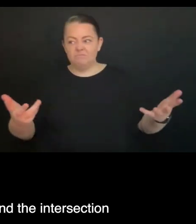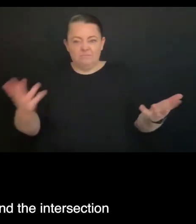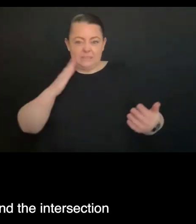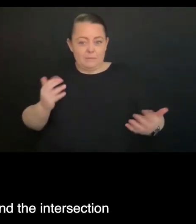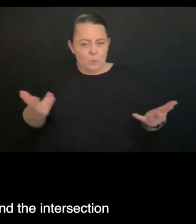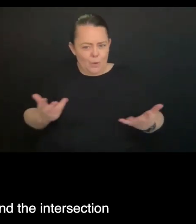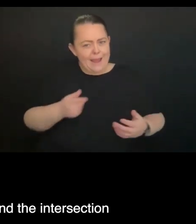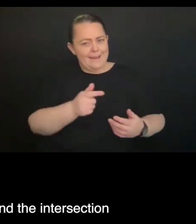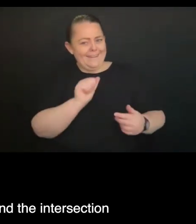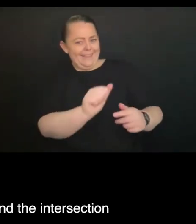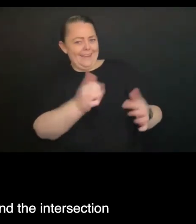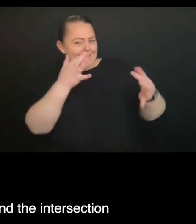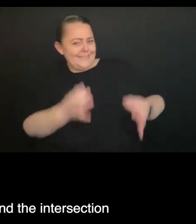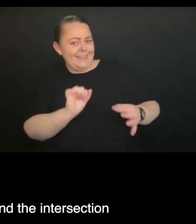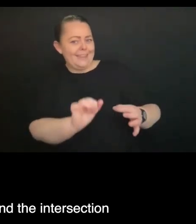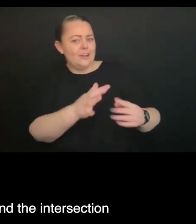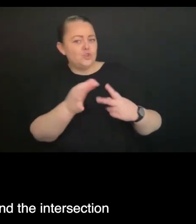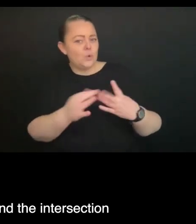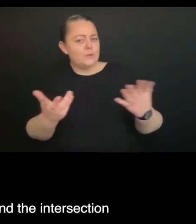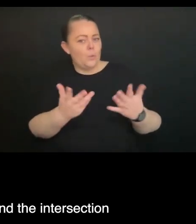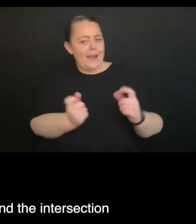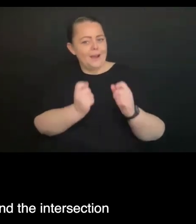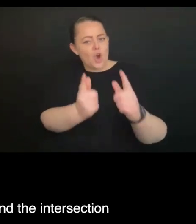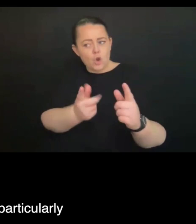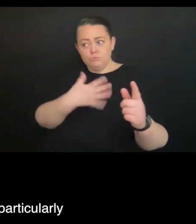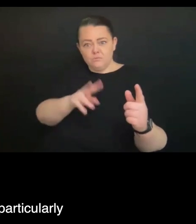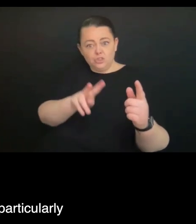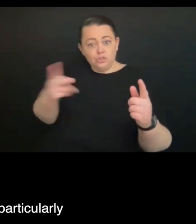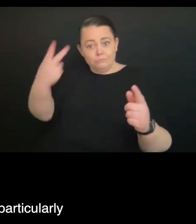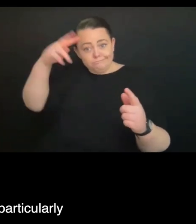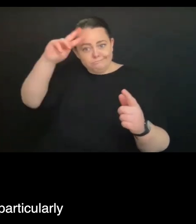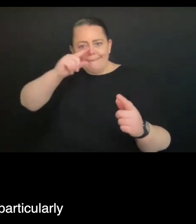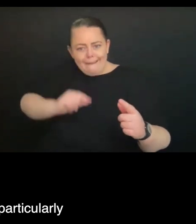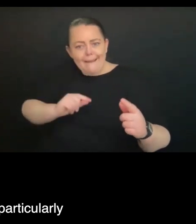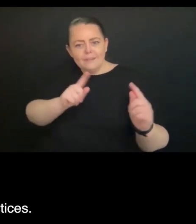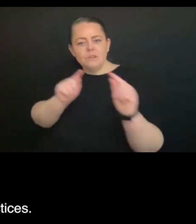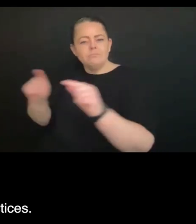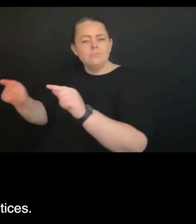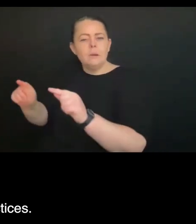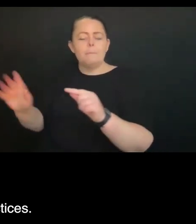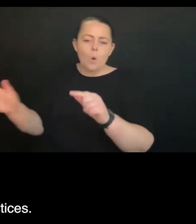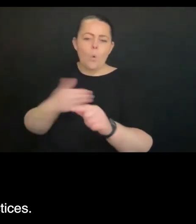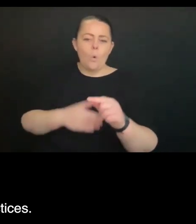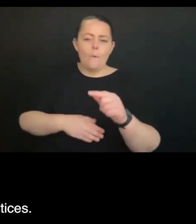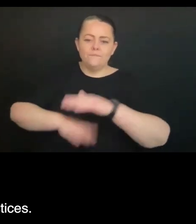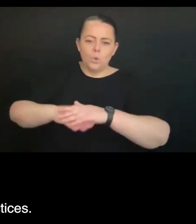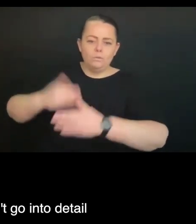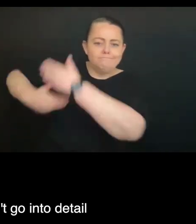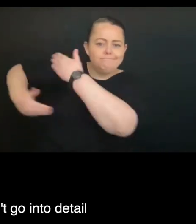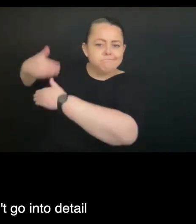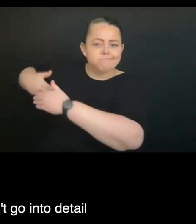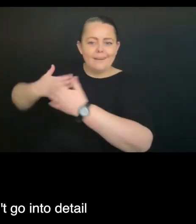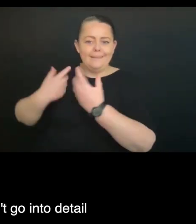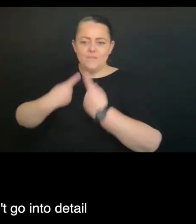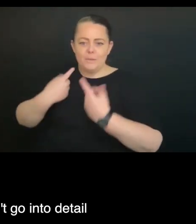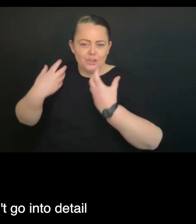All right. A question here, Josh, around the intersection with the quality principles, particularly around restrictive practices. So